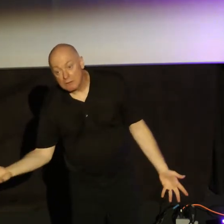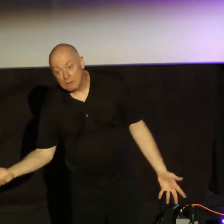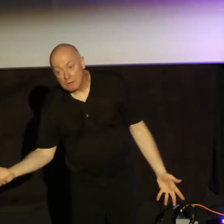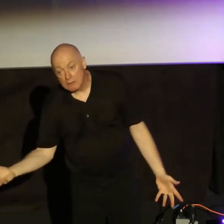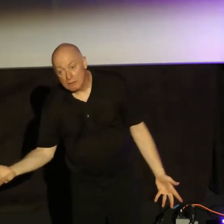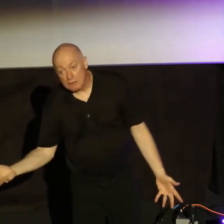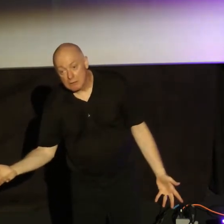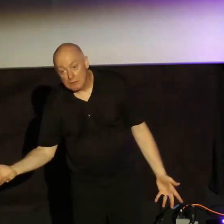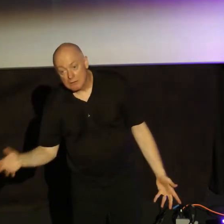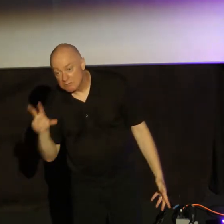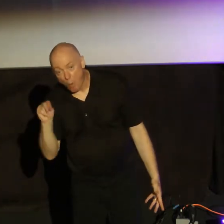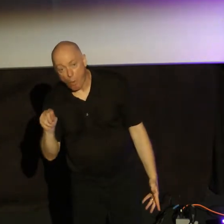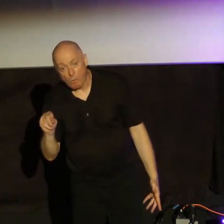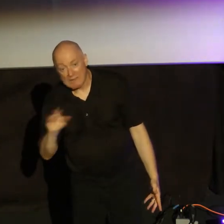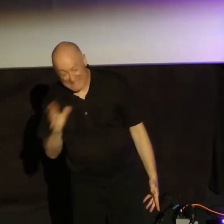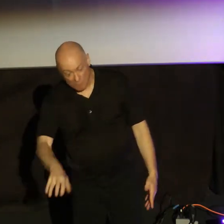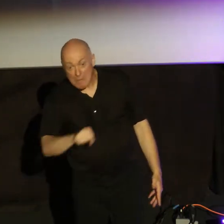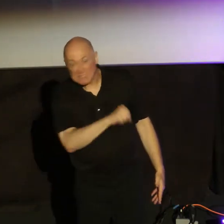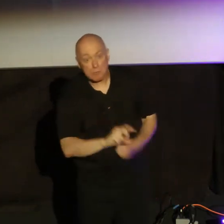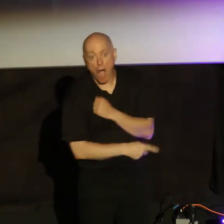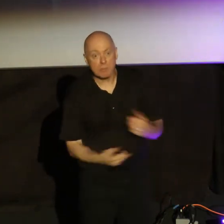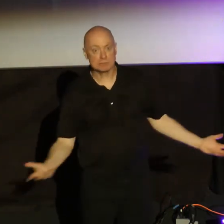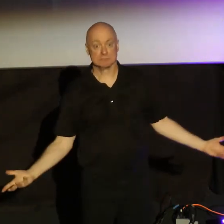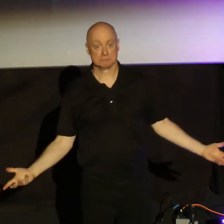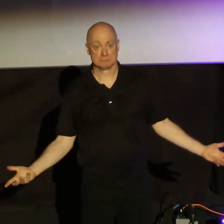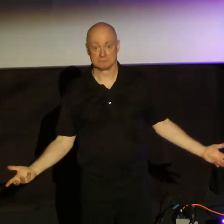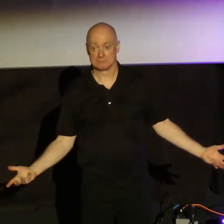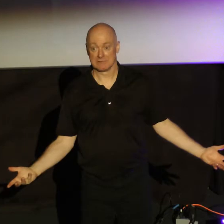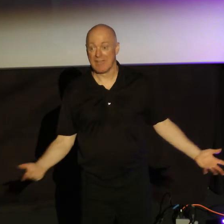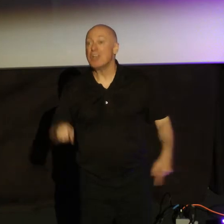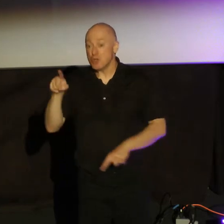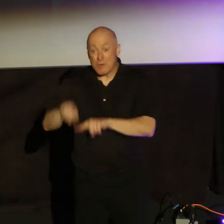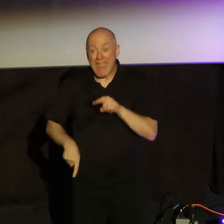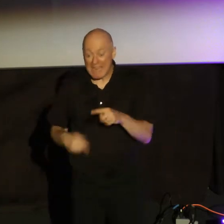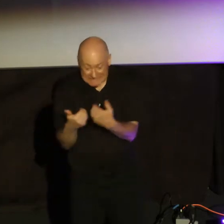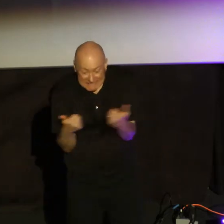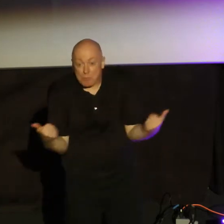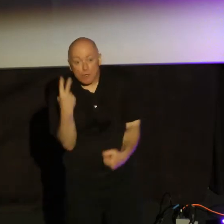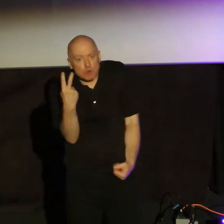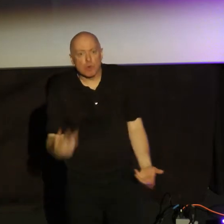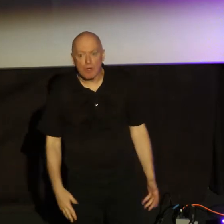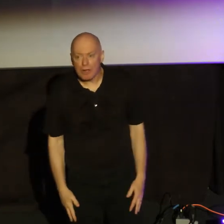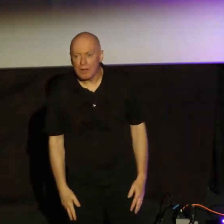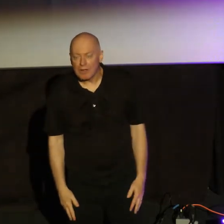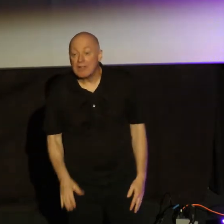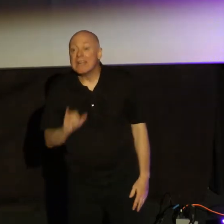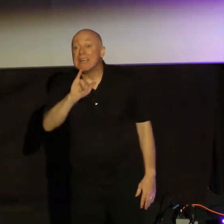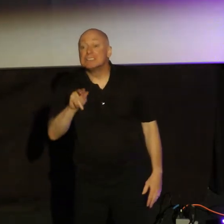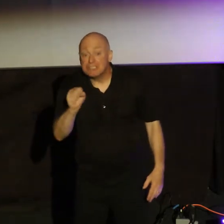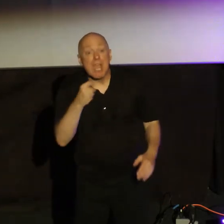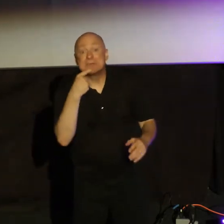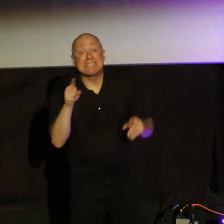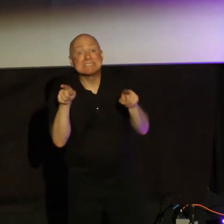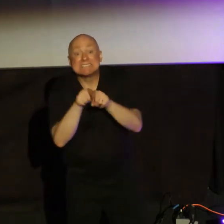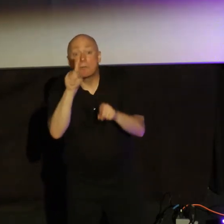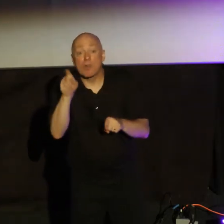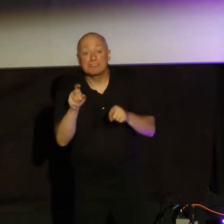I would say no. I would say no, because you can't separate the two. And James is asking this question of us. He's saying,